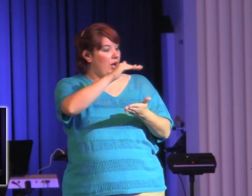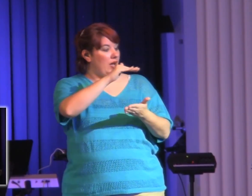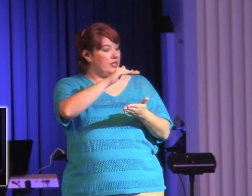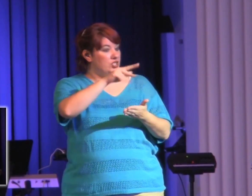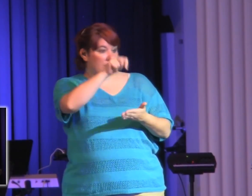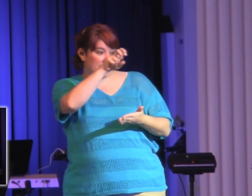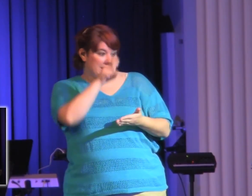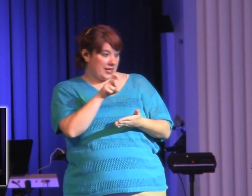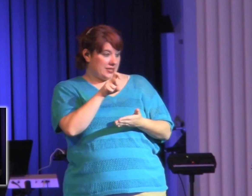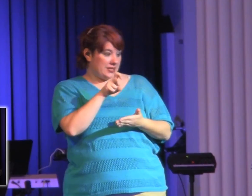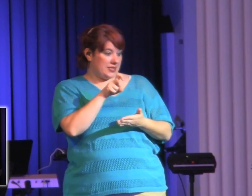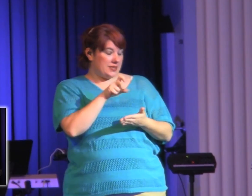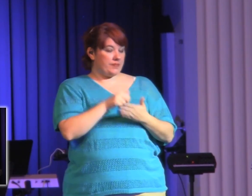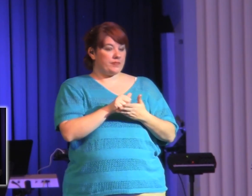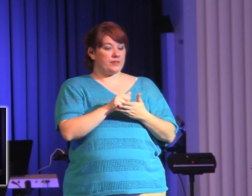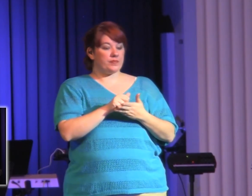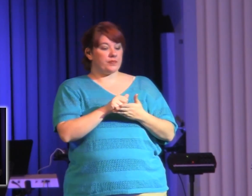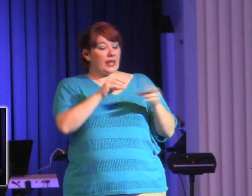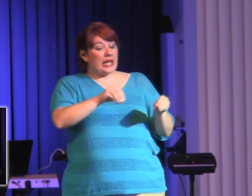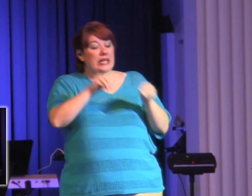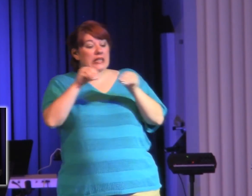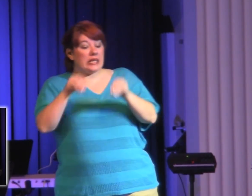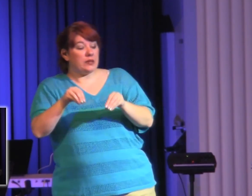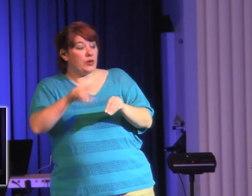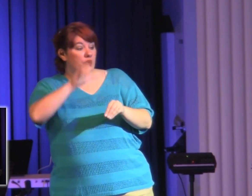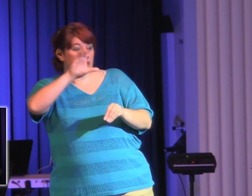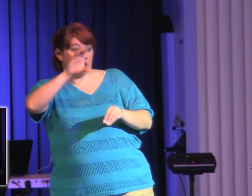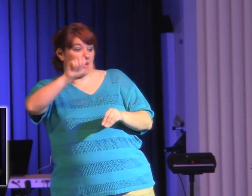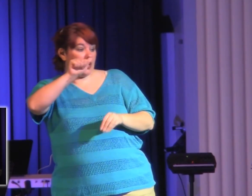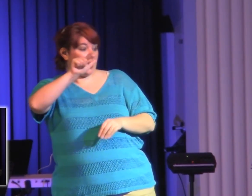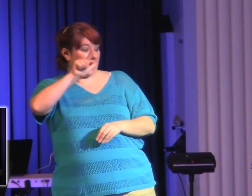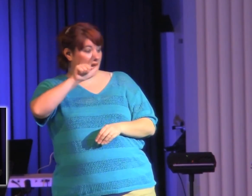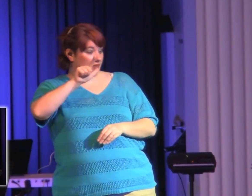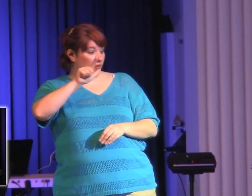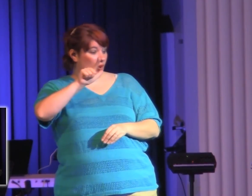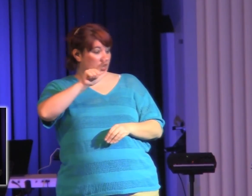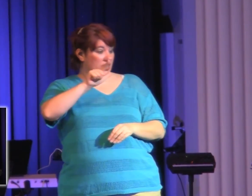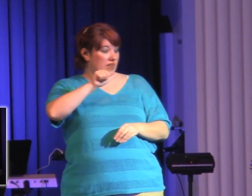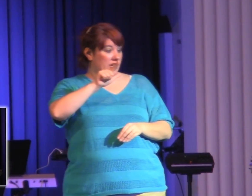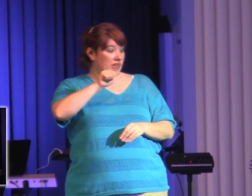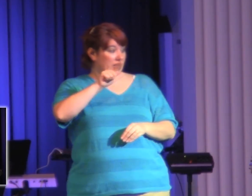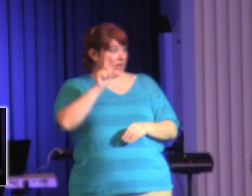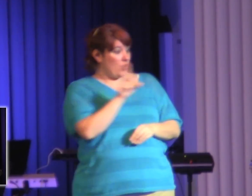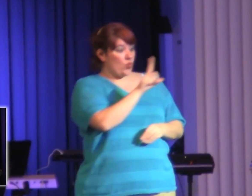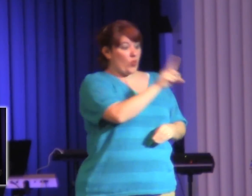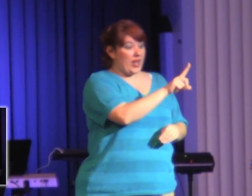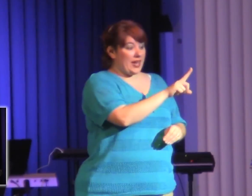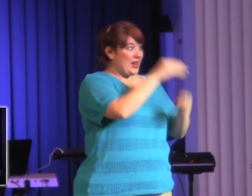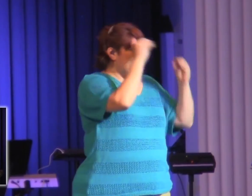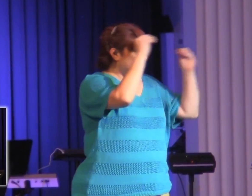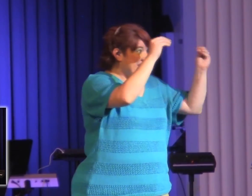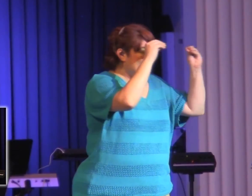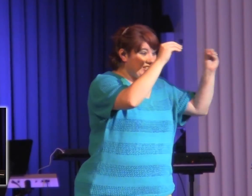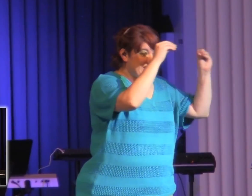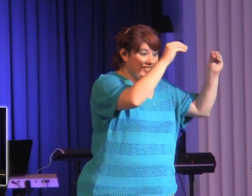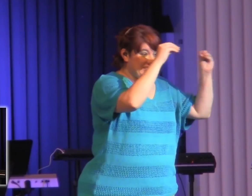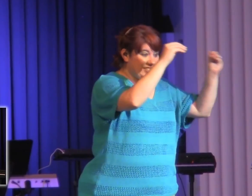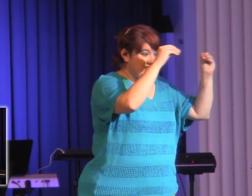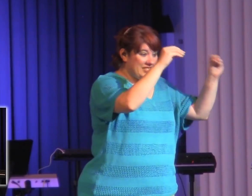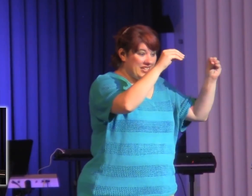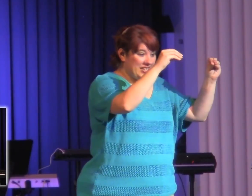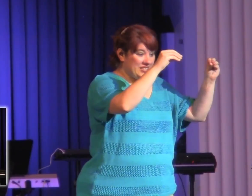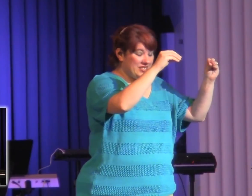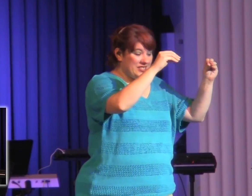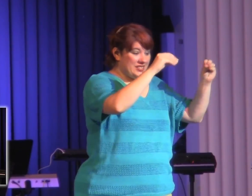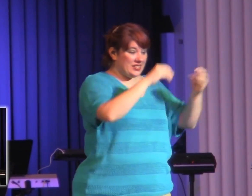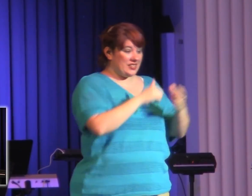and then he went to California and basically got kicked out of his own denomination and then started having meetings in a little house on a